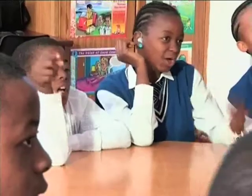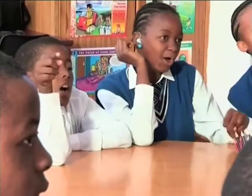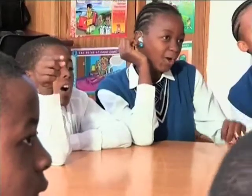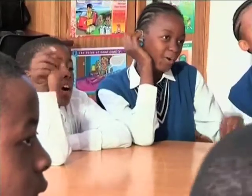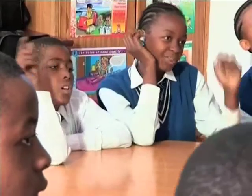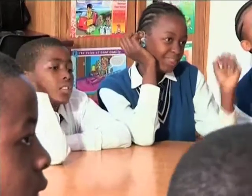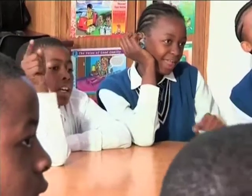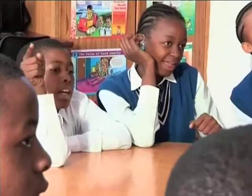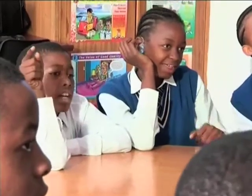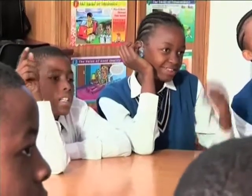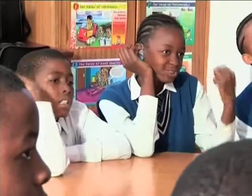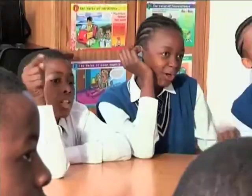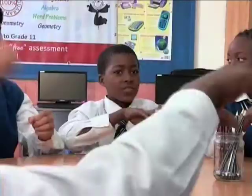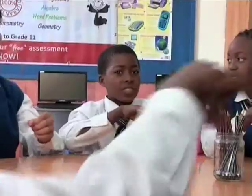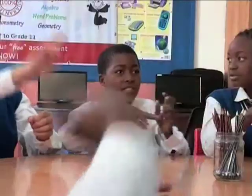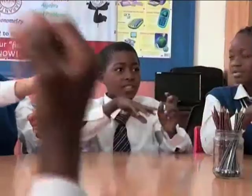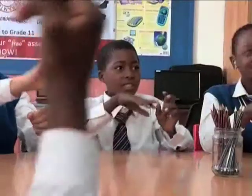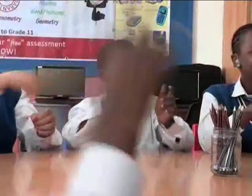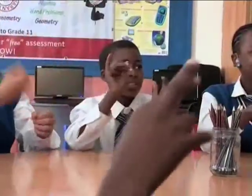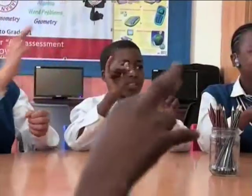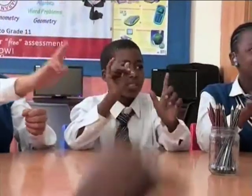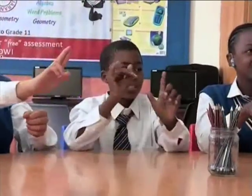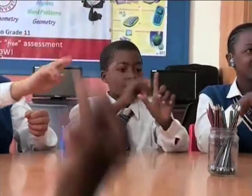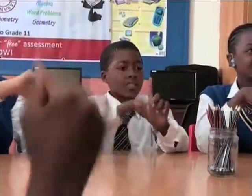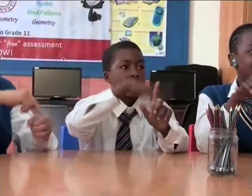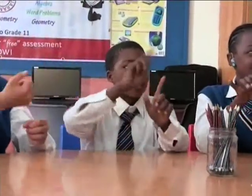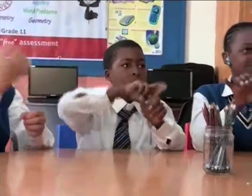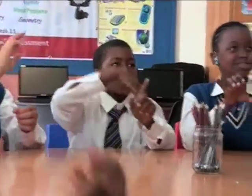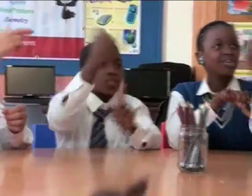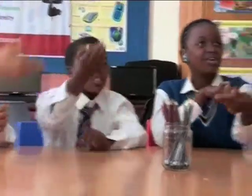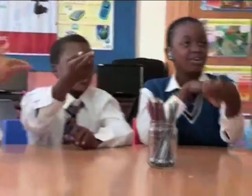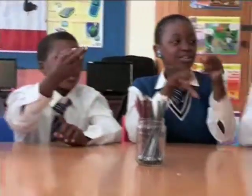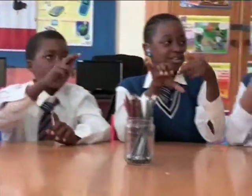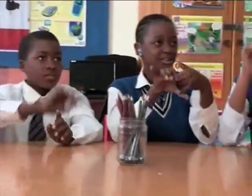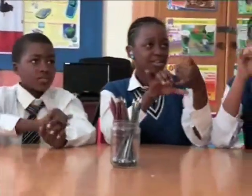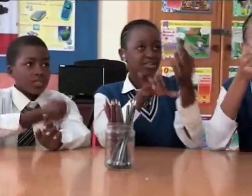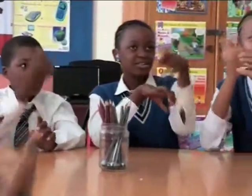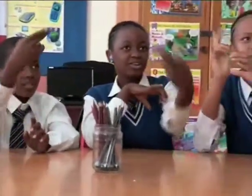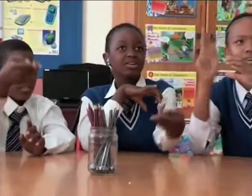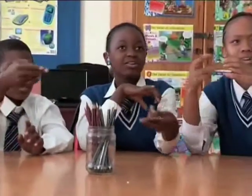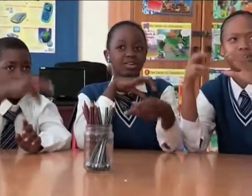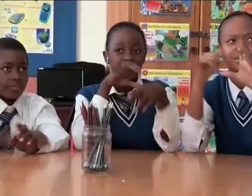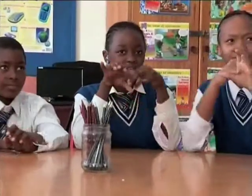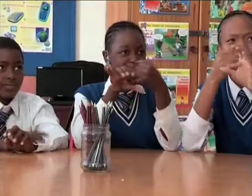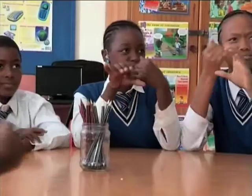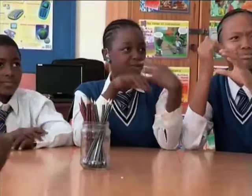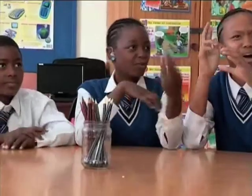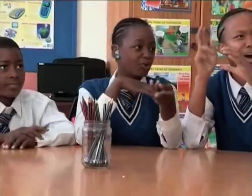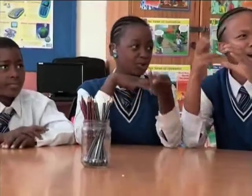make each picture in a sign. So we're having lots and loads of fun. And they are actually learning without realizing